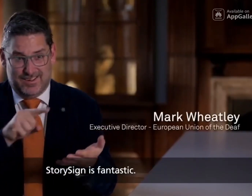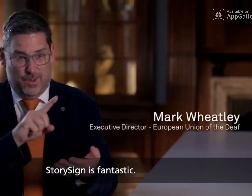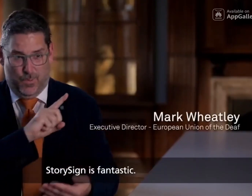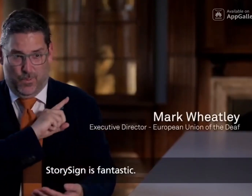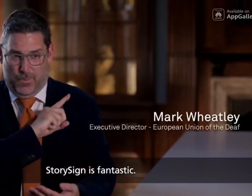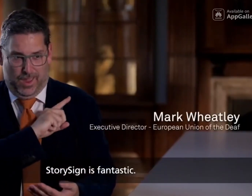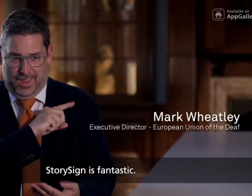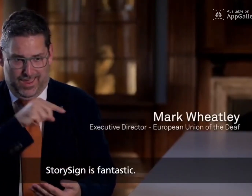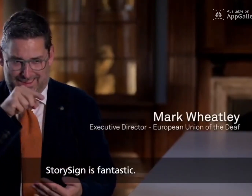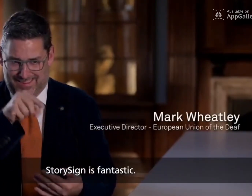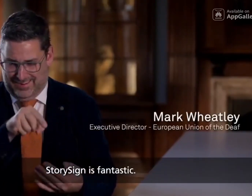Story sign is fantastic.